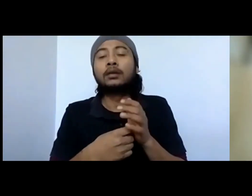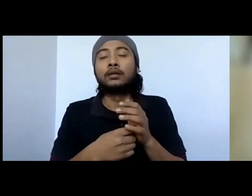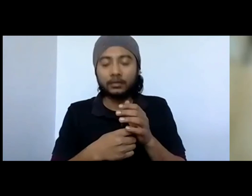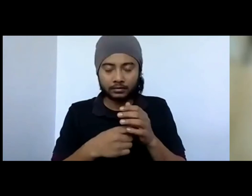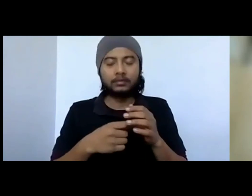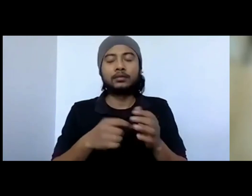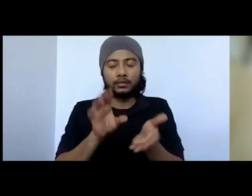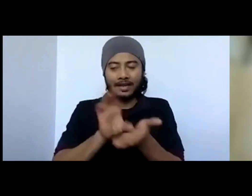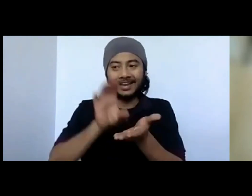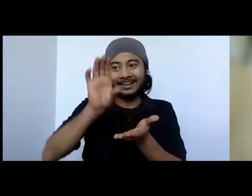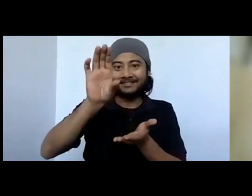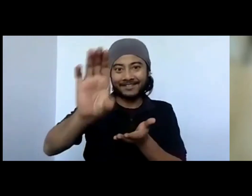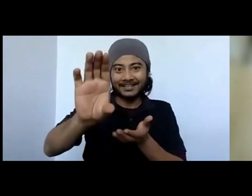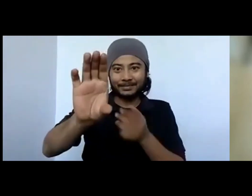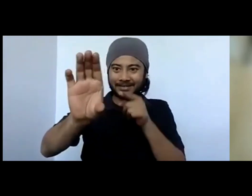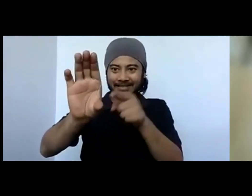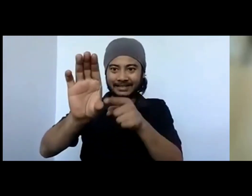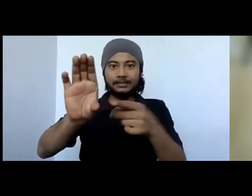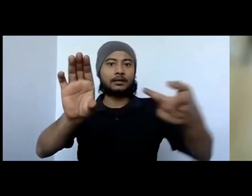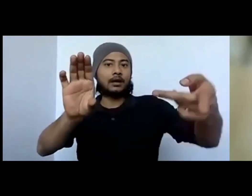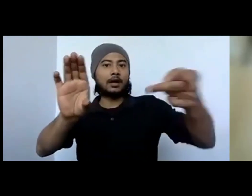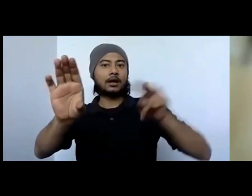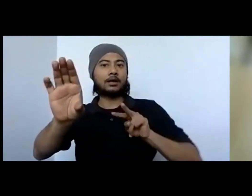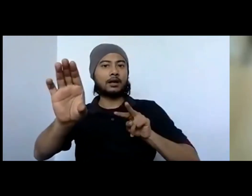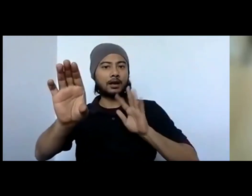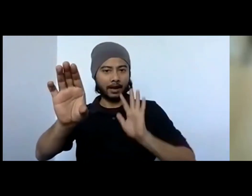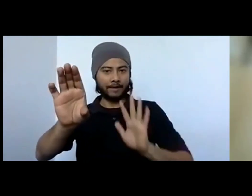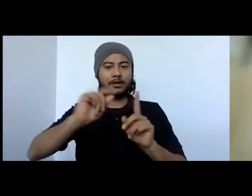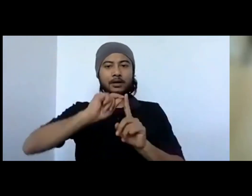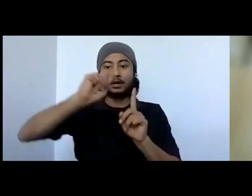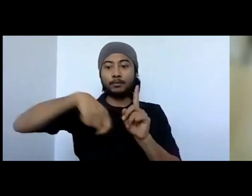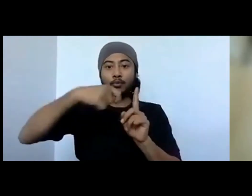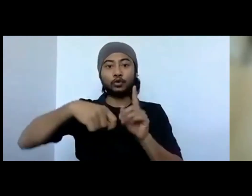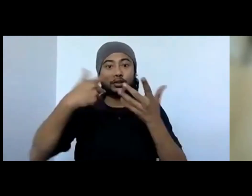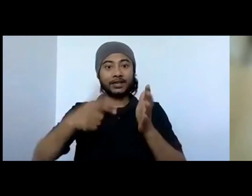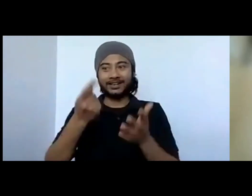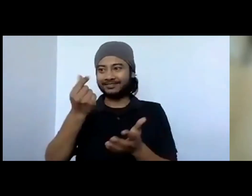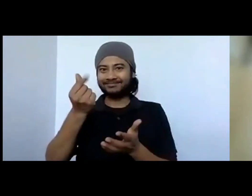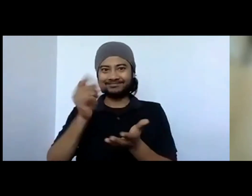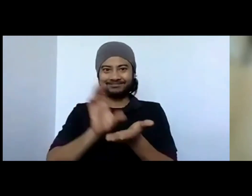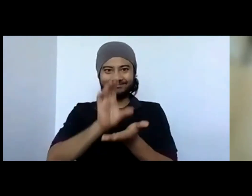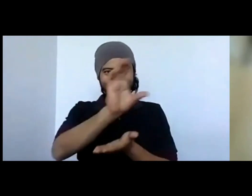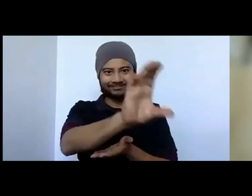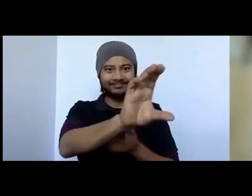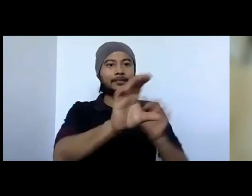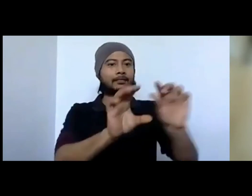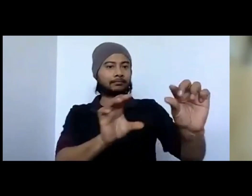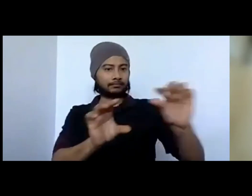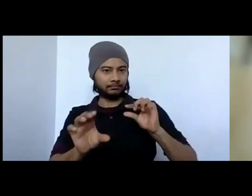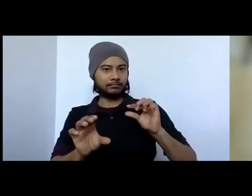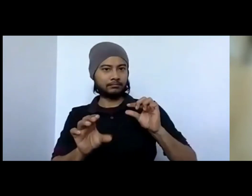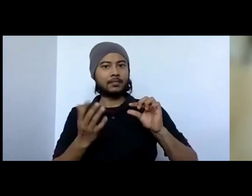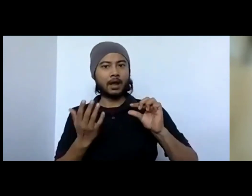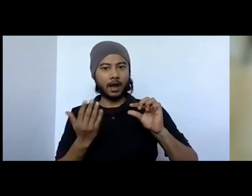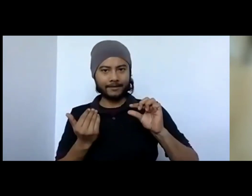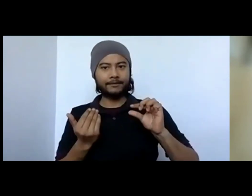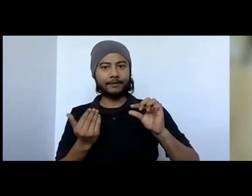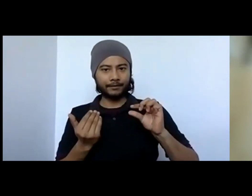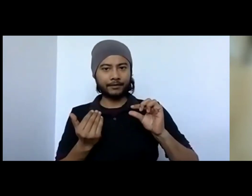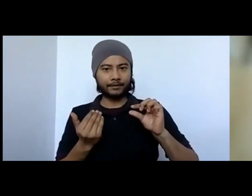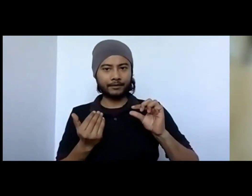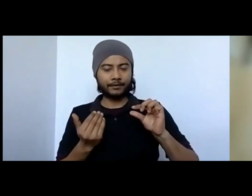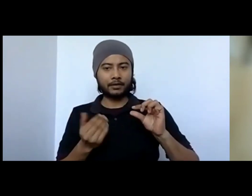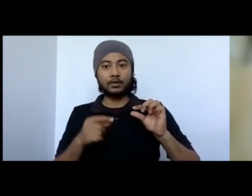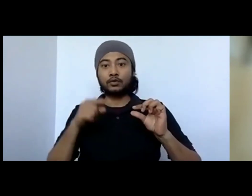return on investment on every project, there must be also a